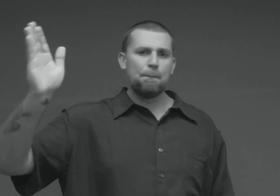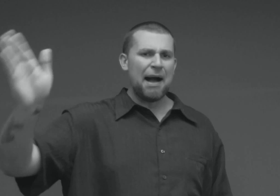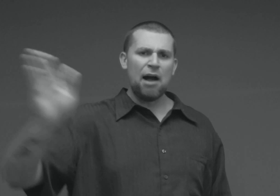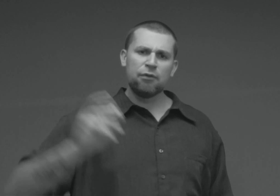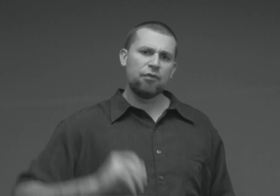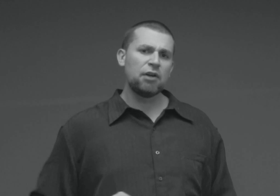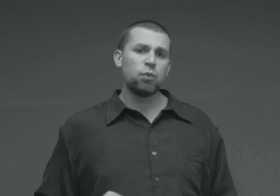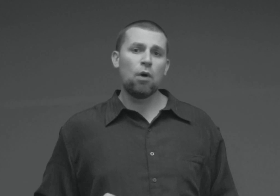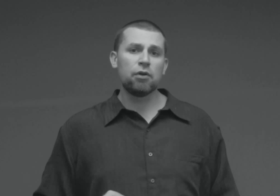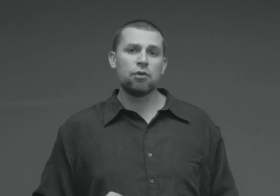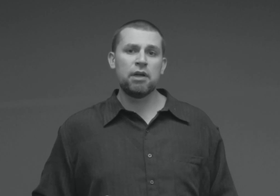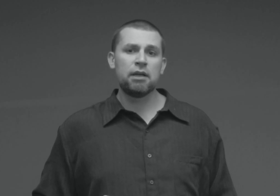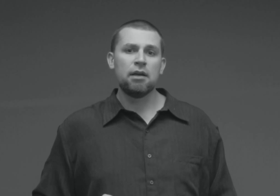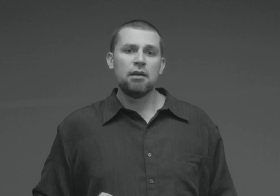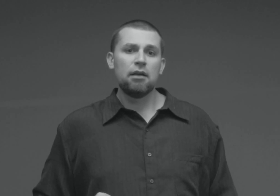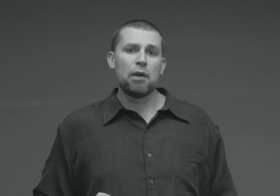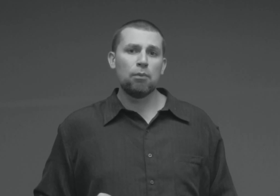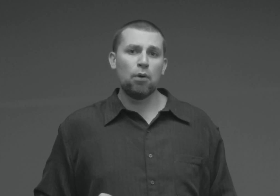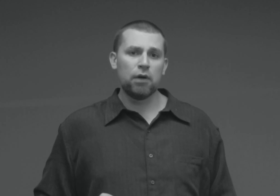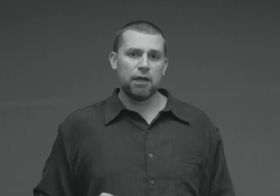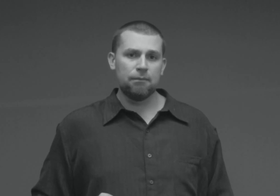mild freshwater creek they were born in.